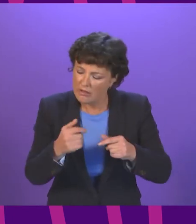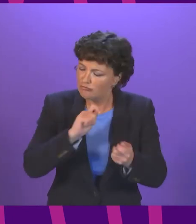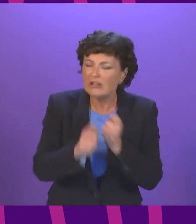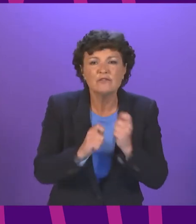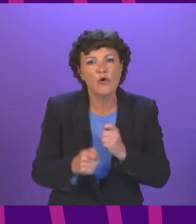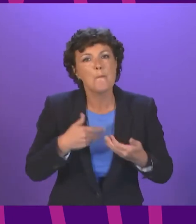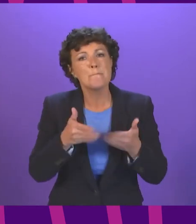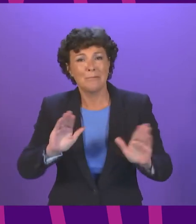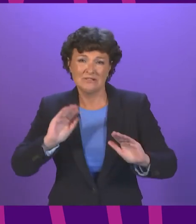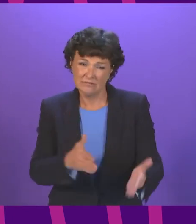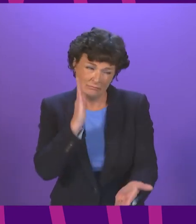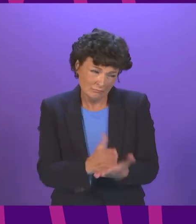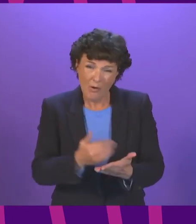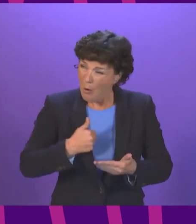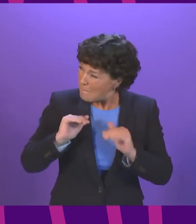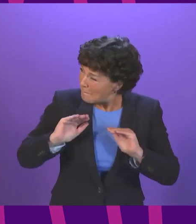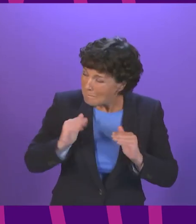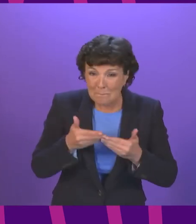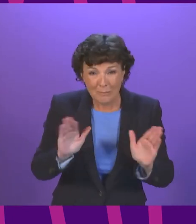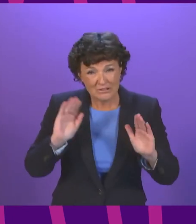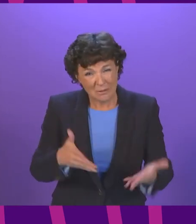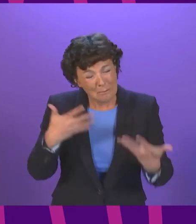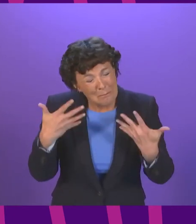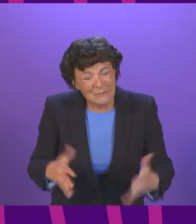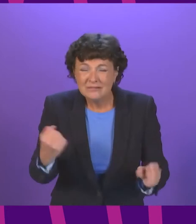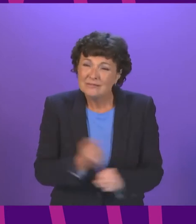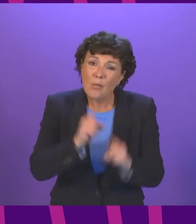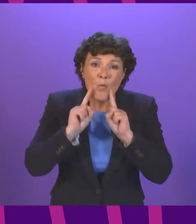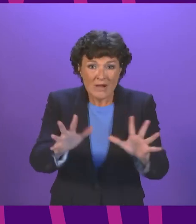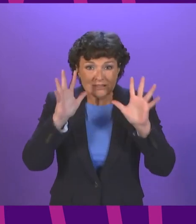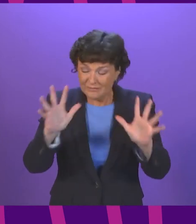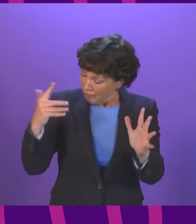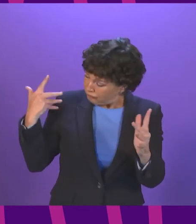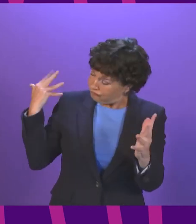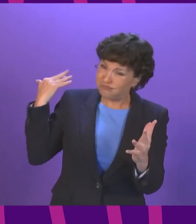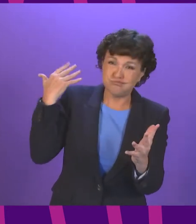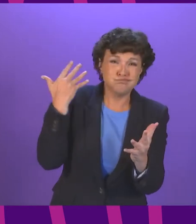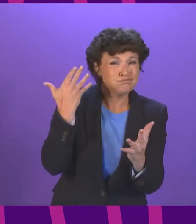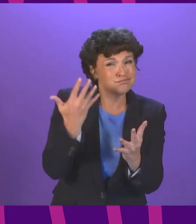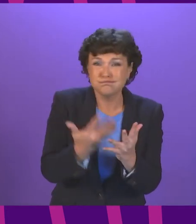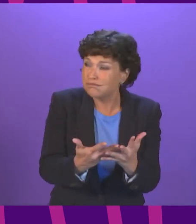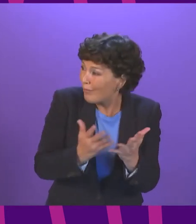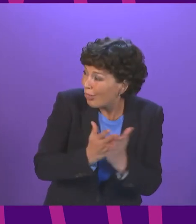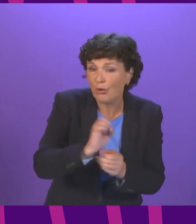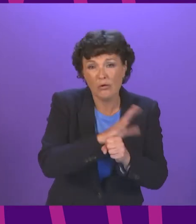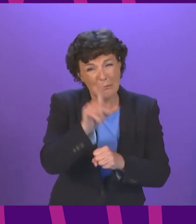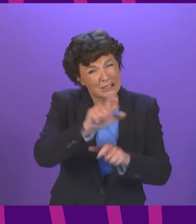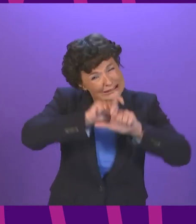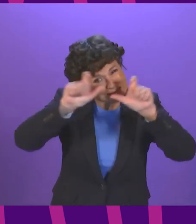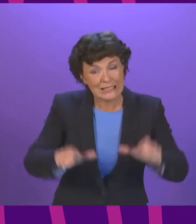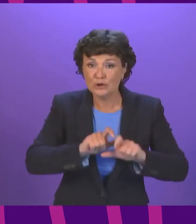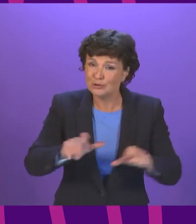magnificently in the most difficult of circumstances imaginable. They remain under severe and intense pressure.